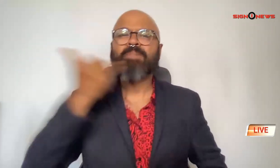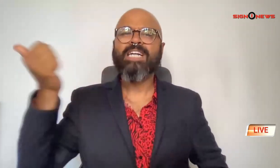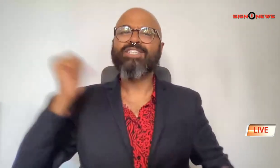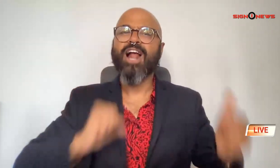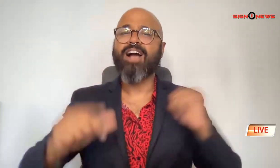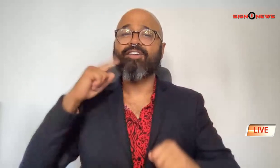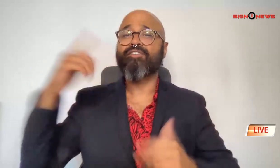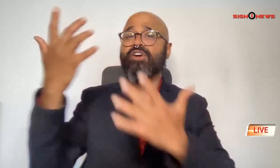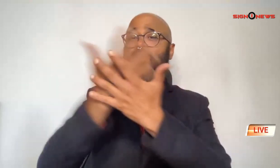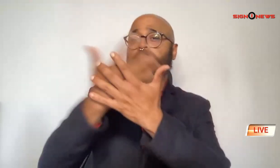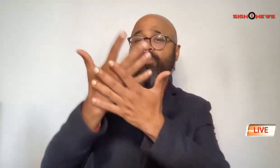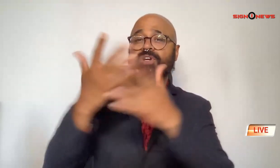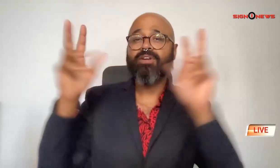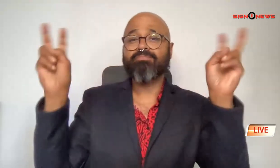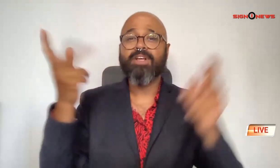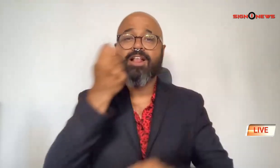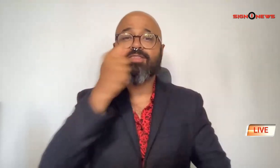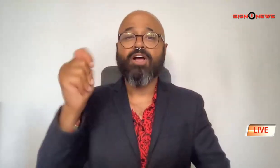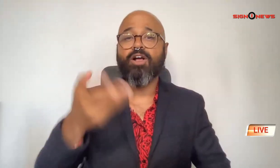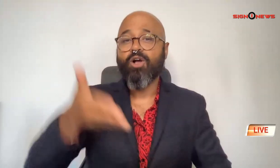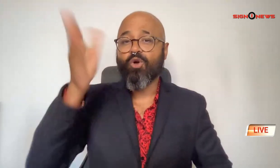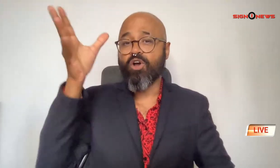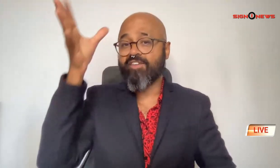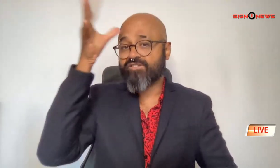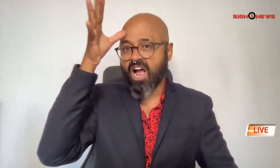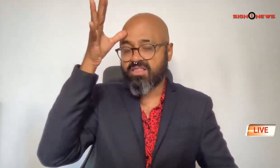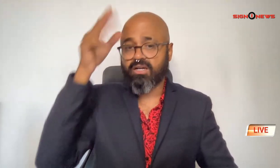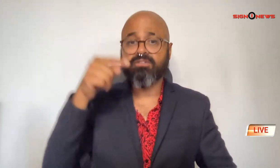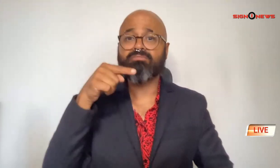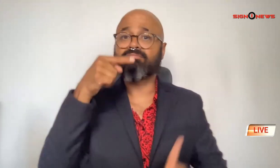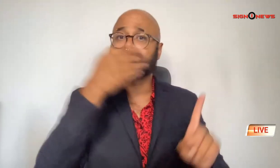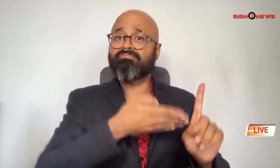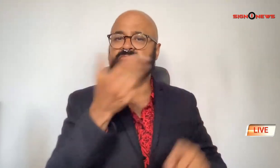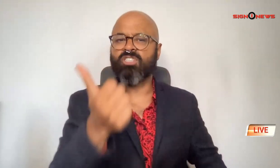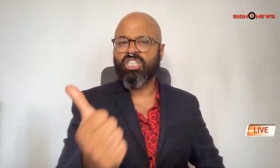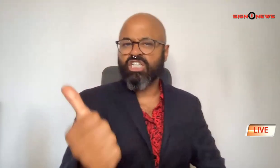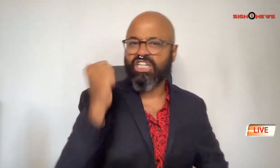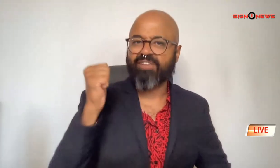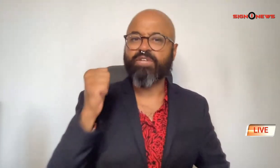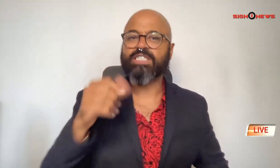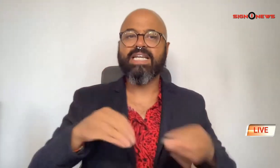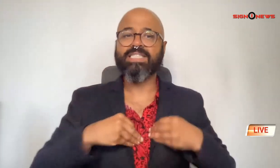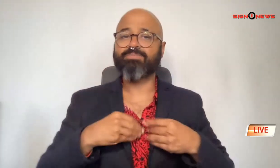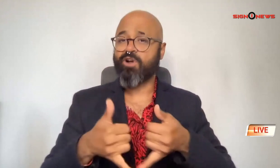best actor for the movie the godfather he refused to accept the award